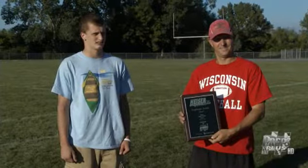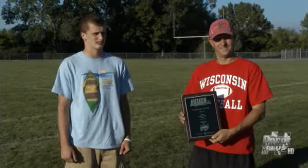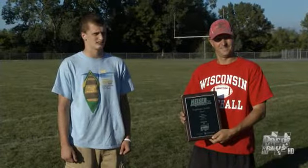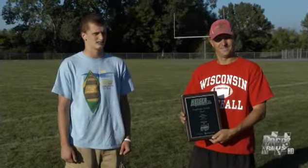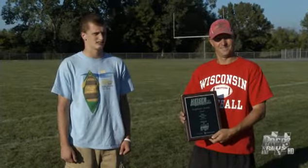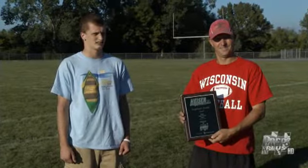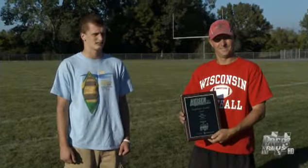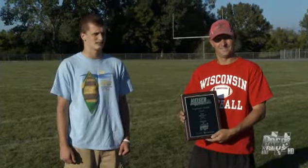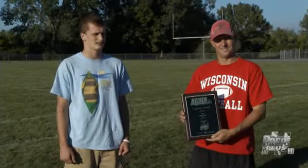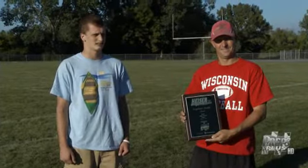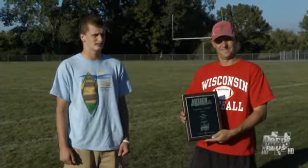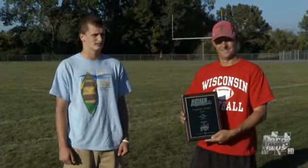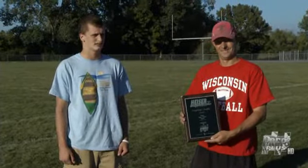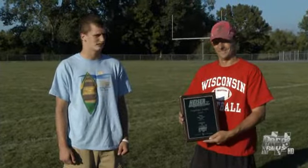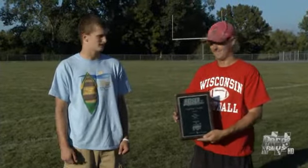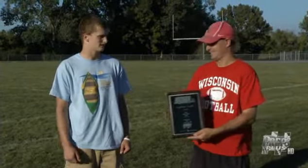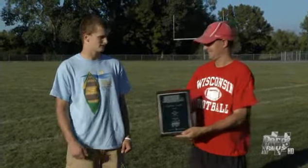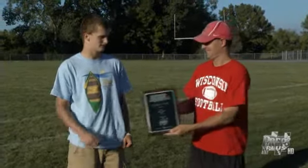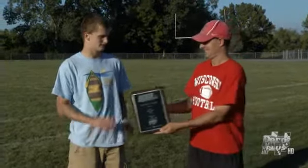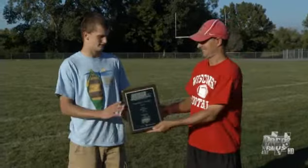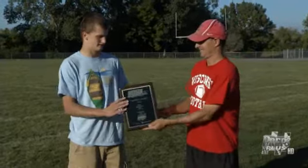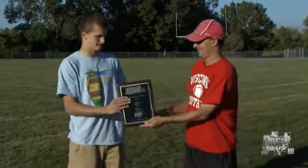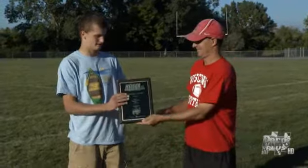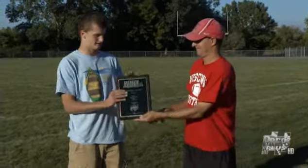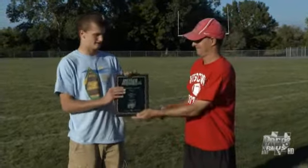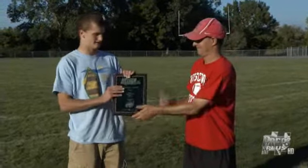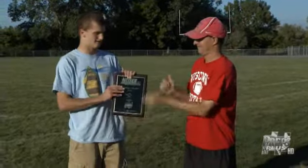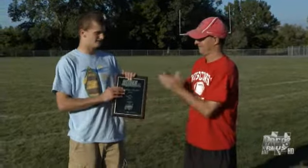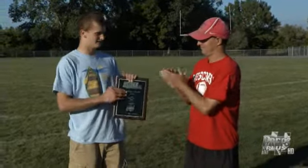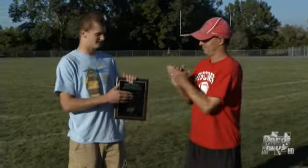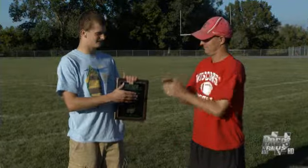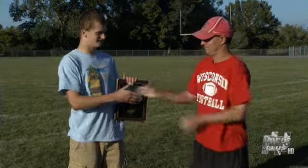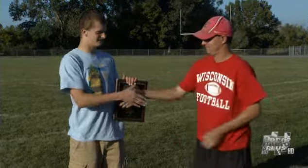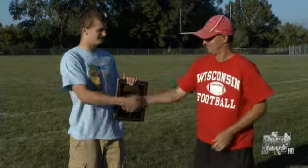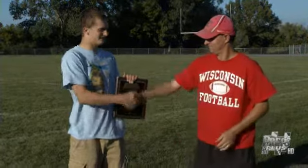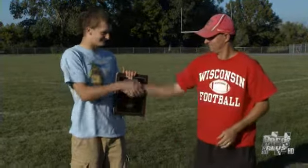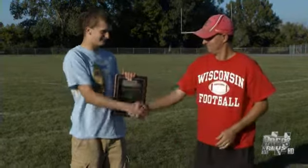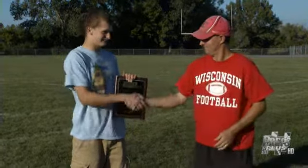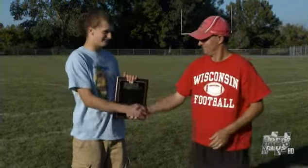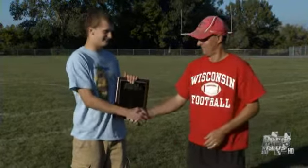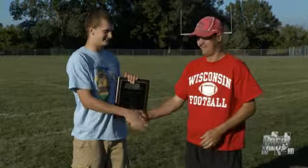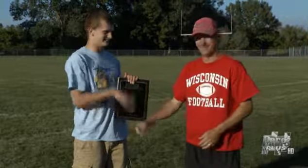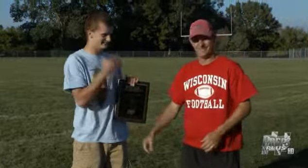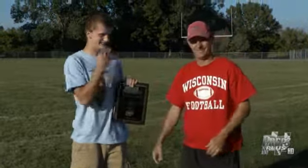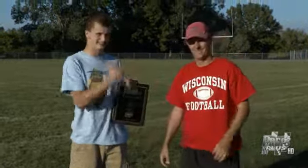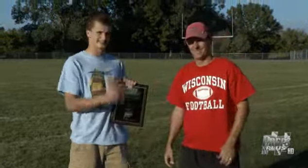week's Anything's Possible Award on behalf of the Wisconsin School for the Deaf is senior Taylor Koss. life. Just